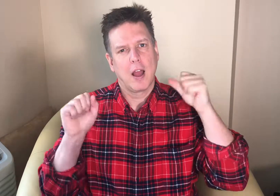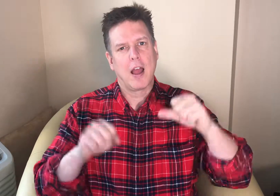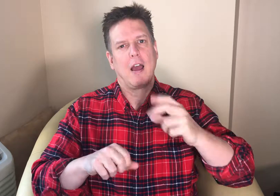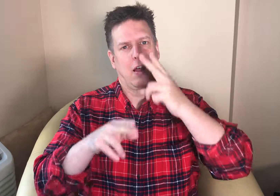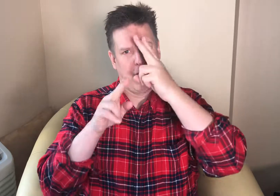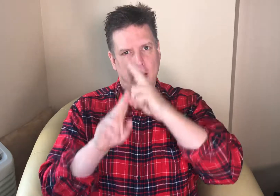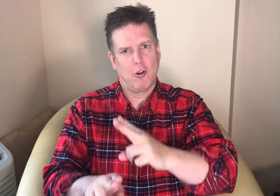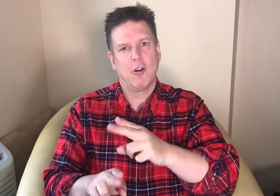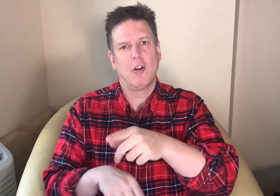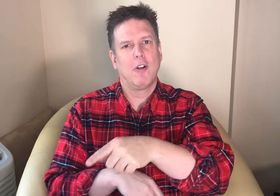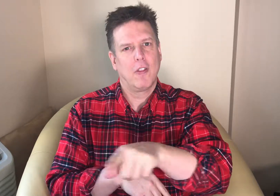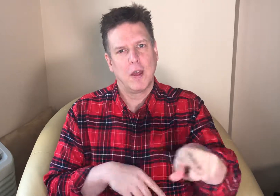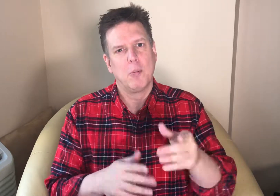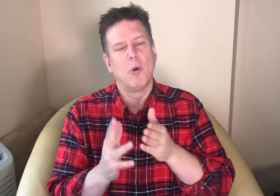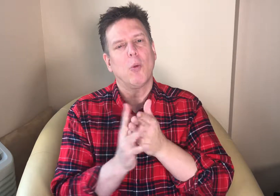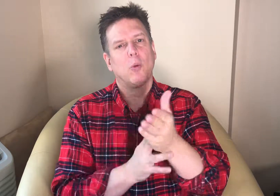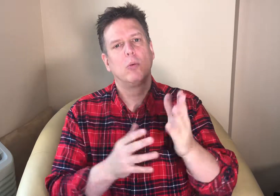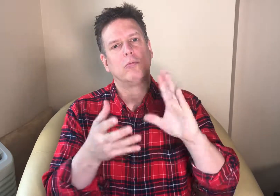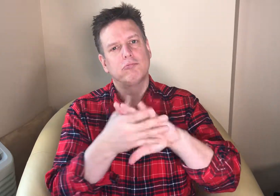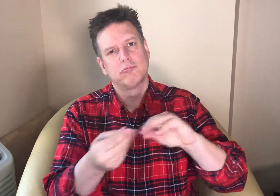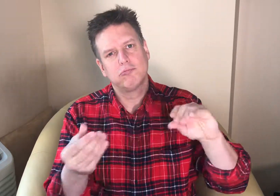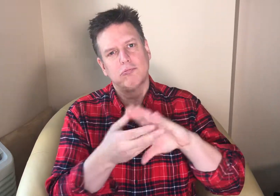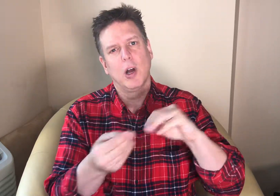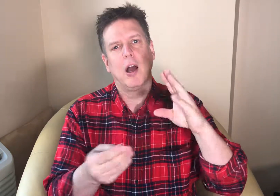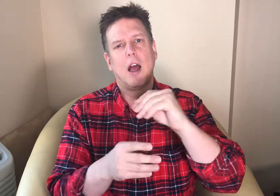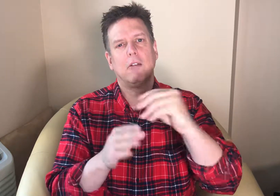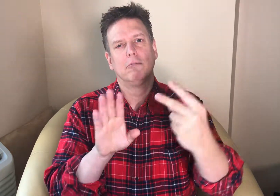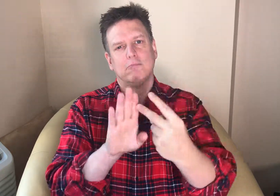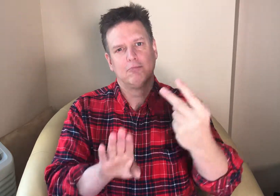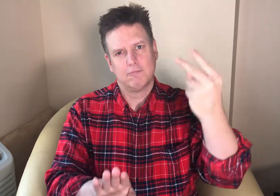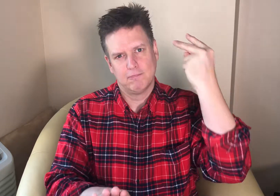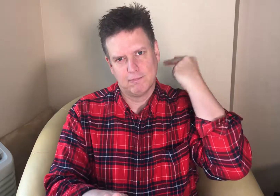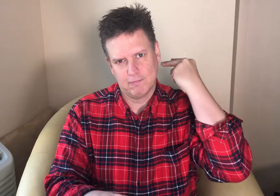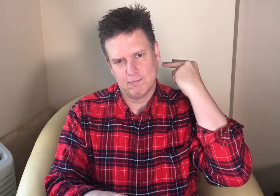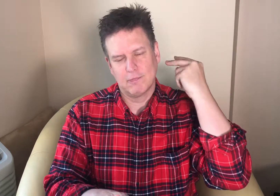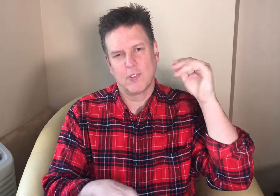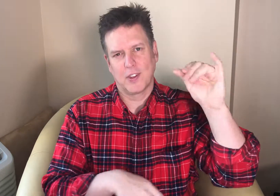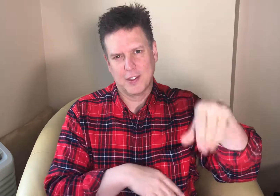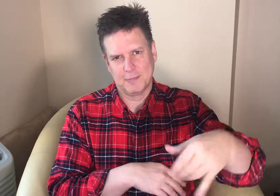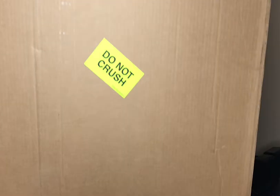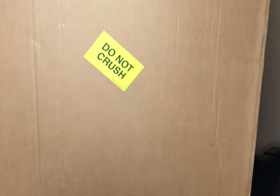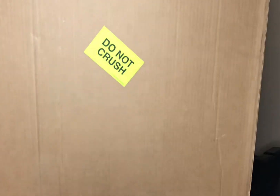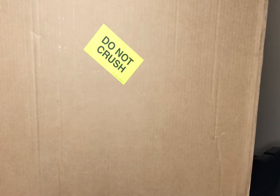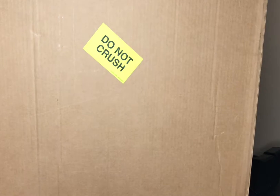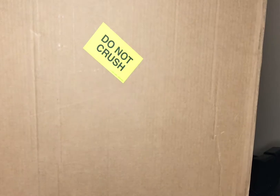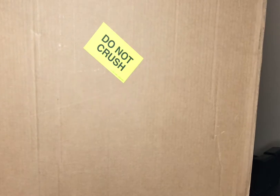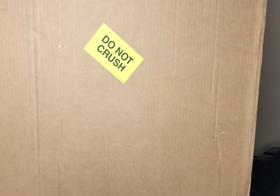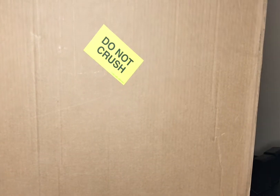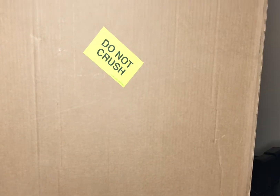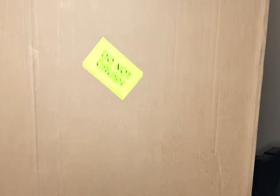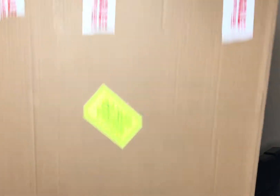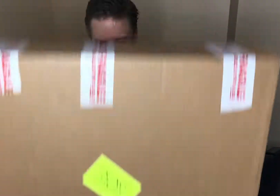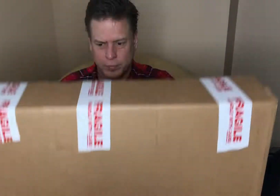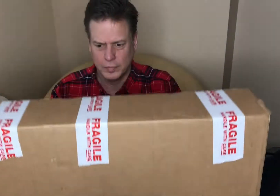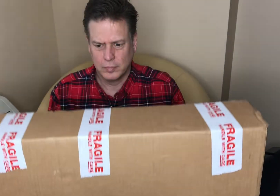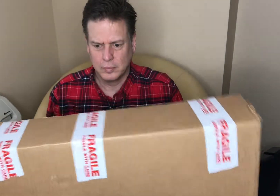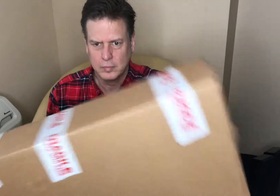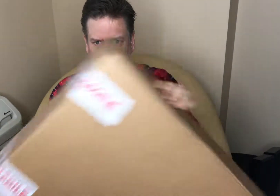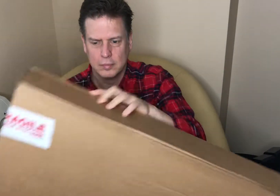them but we can honor them through talking about them and remembering them so here we go